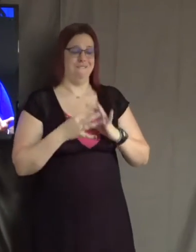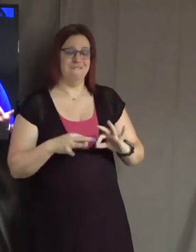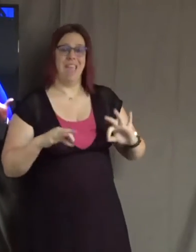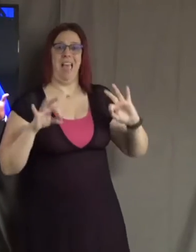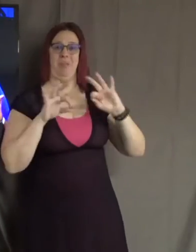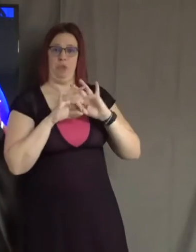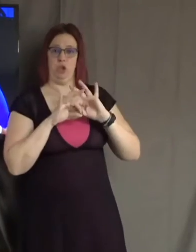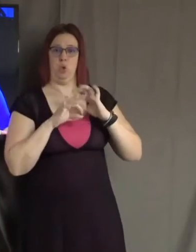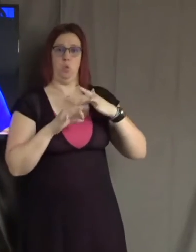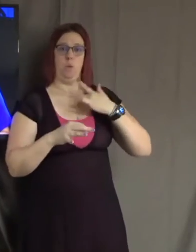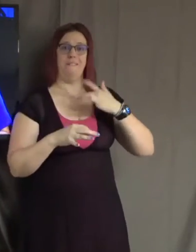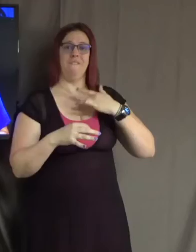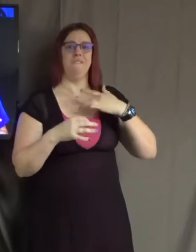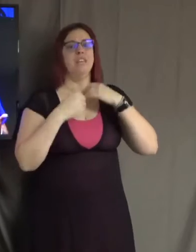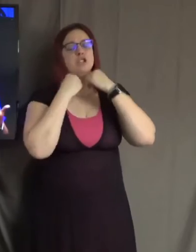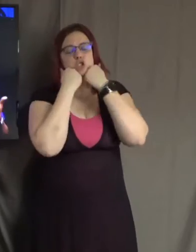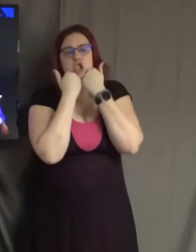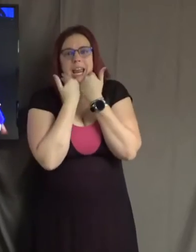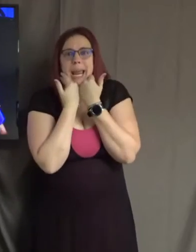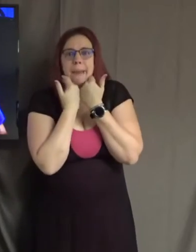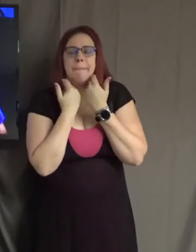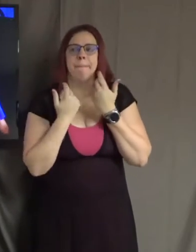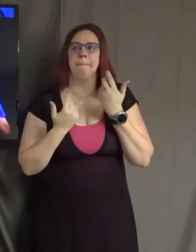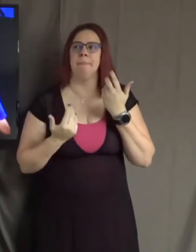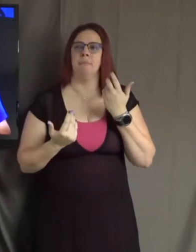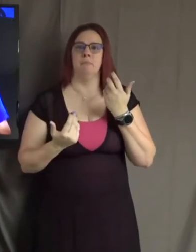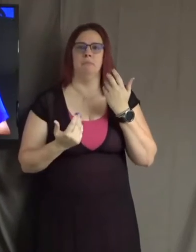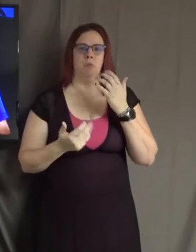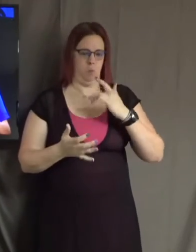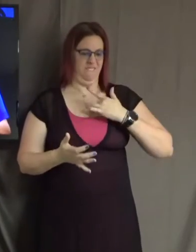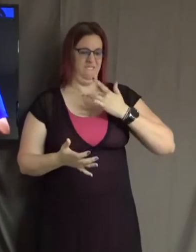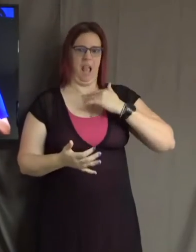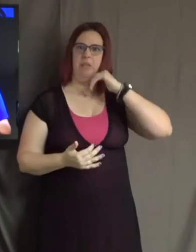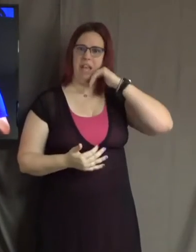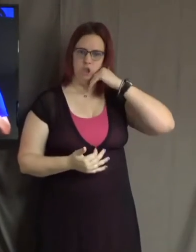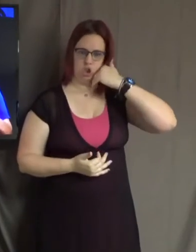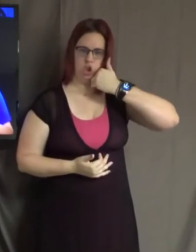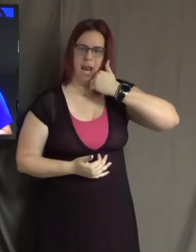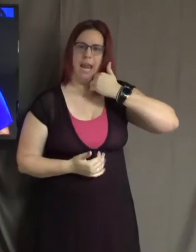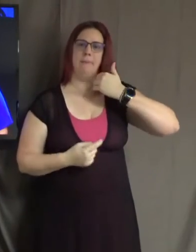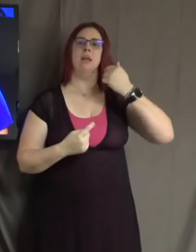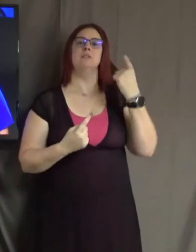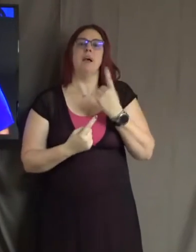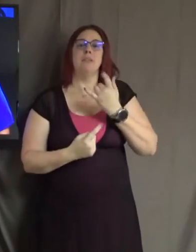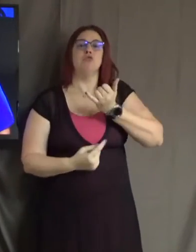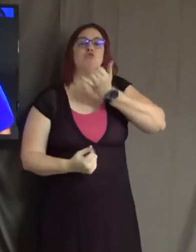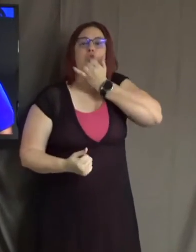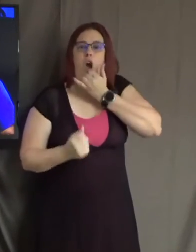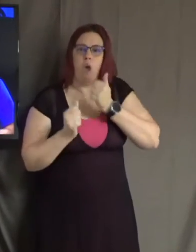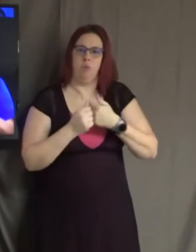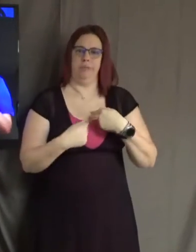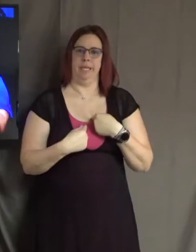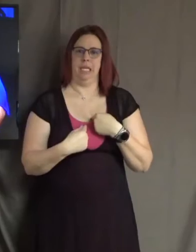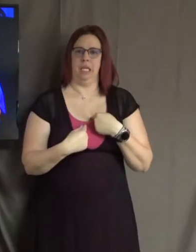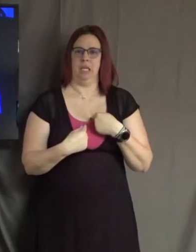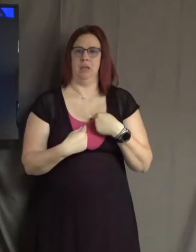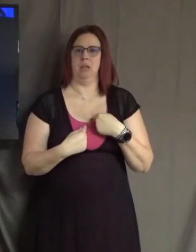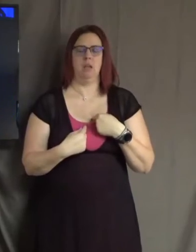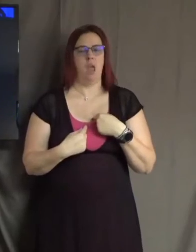We allow ourselves to feel shame because shame is the feeling that something's wrong with me as a person versus what we might call